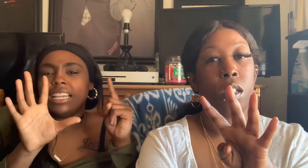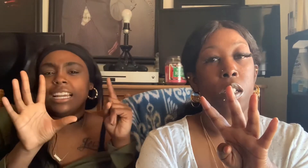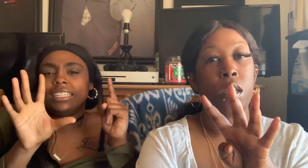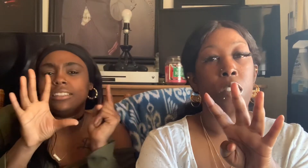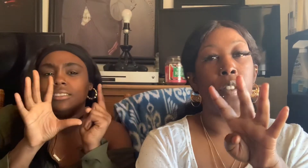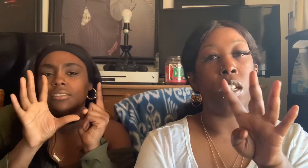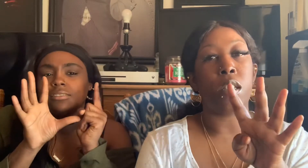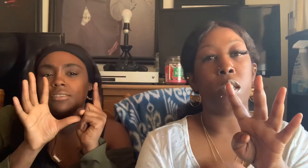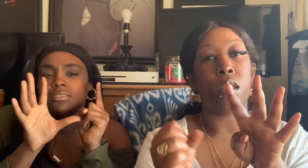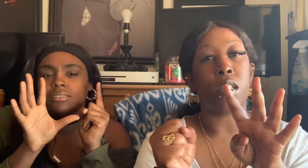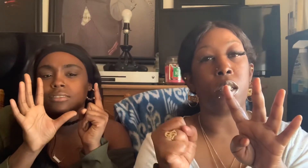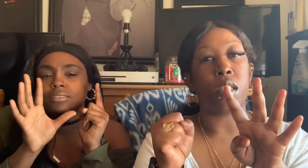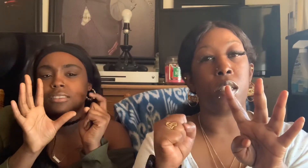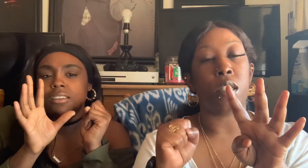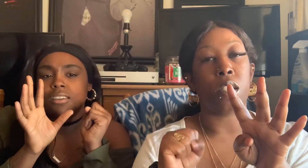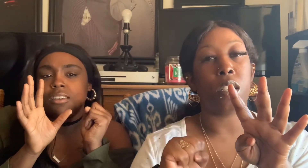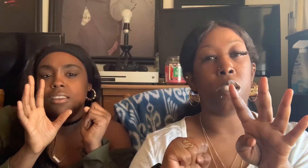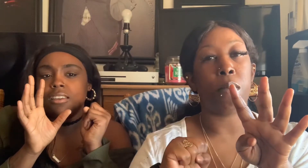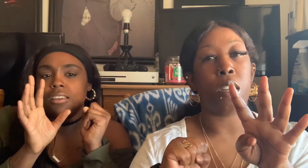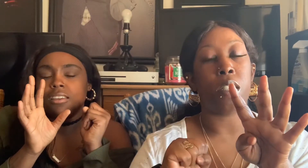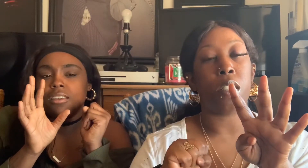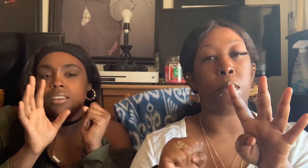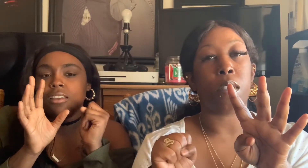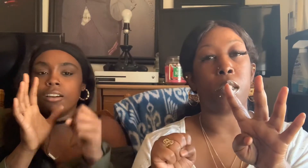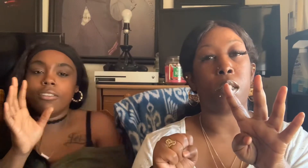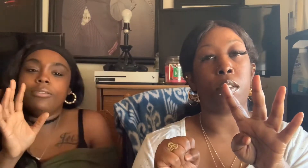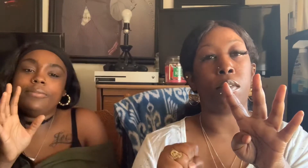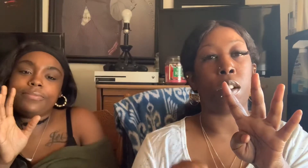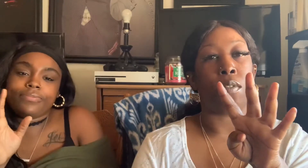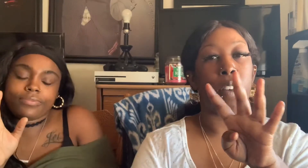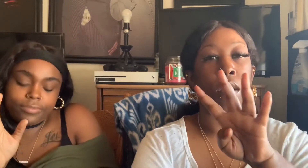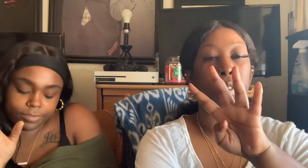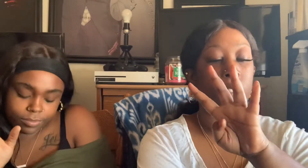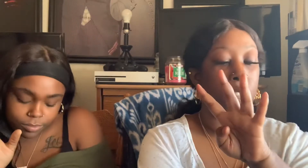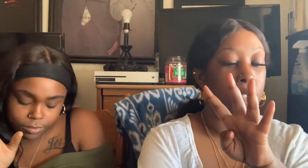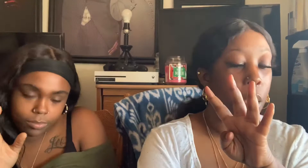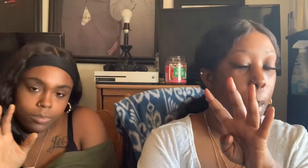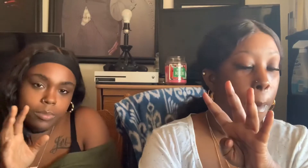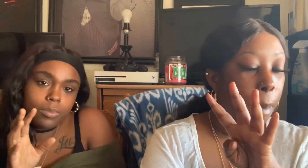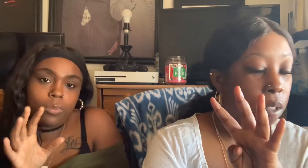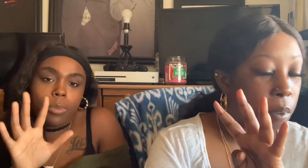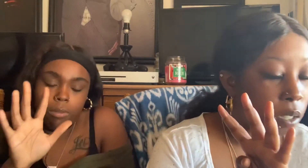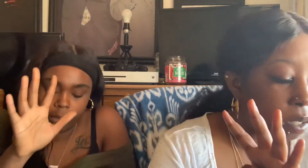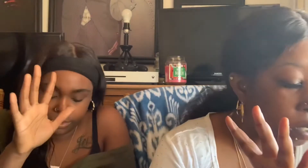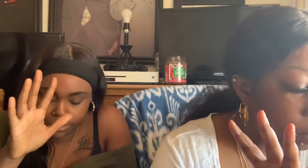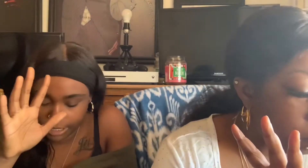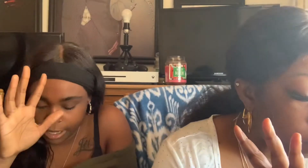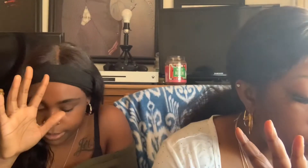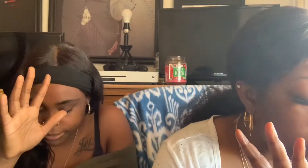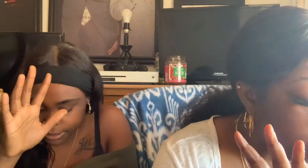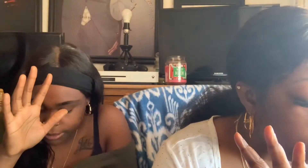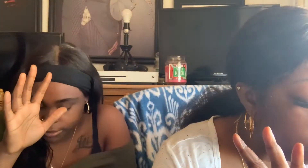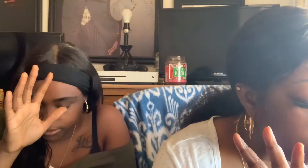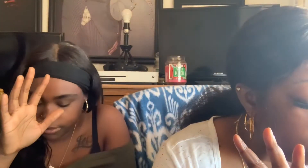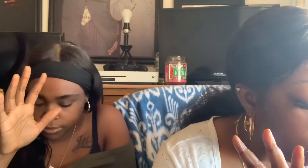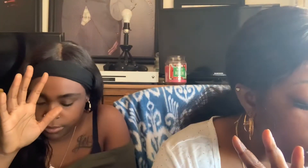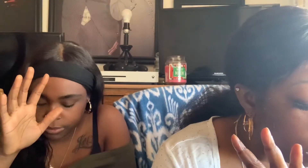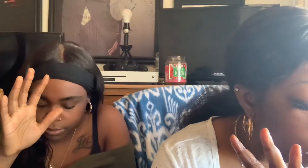You did the kiss somebody of the same sex. you got five. It's my turn? Yeah. Yeah.